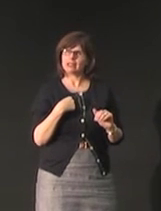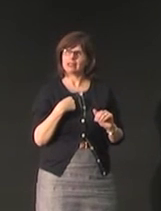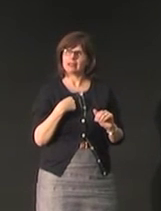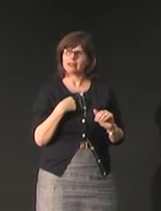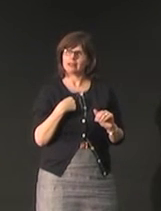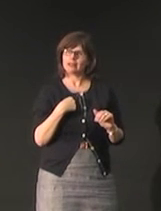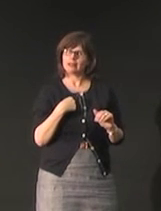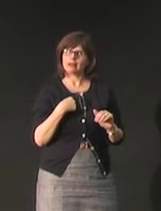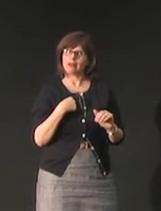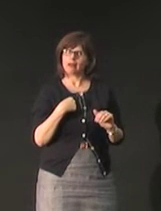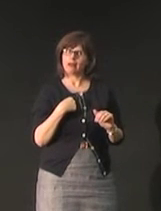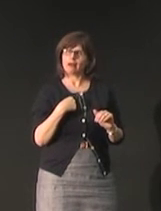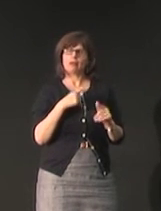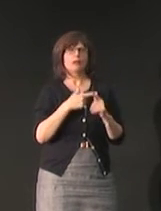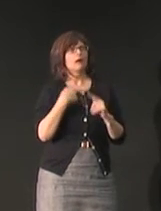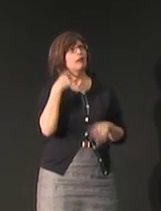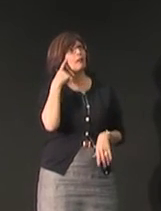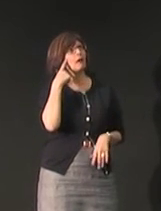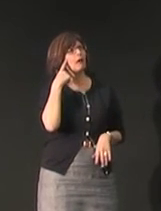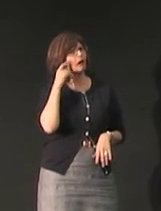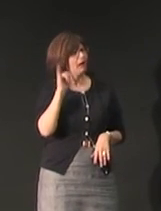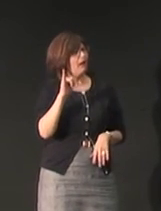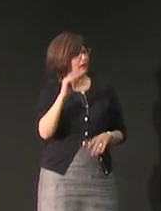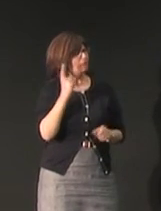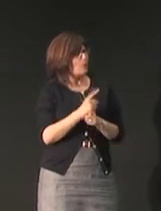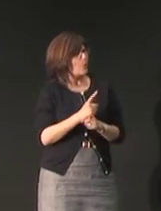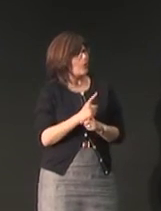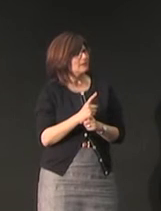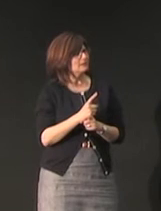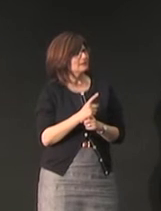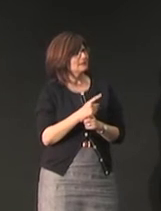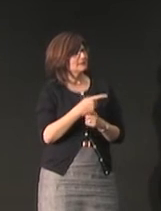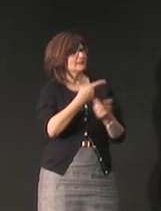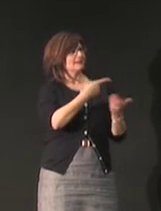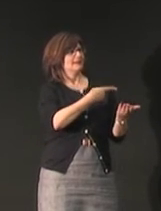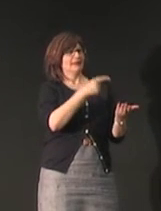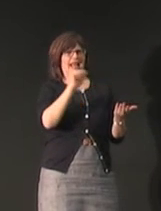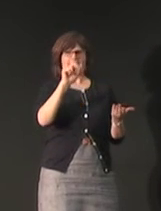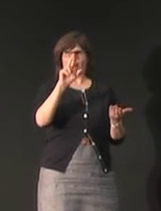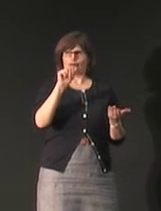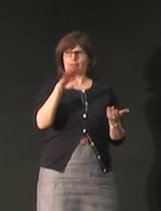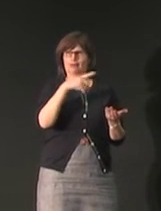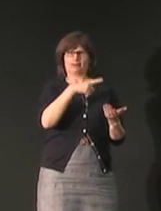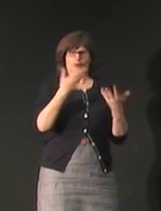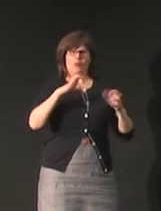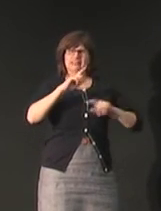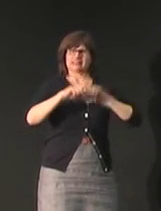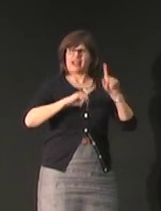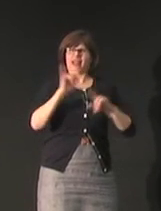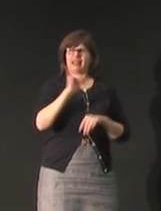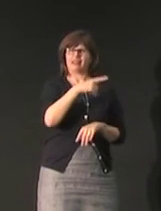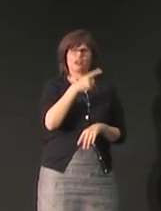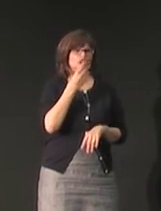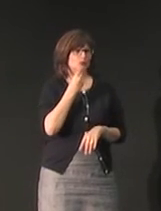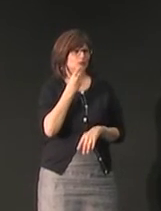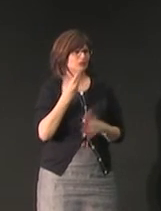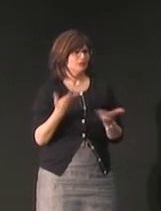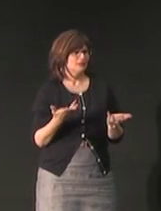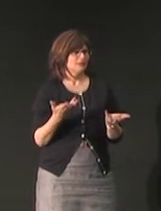could to some extent but they didn't sign exactly the same way and then I realized that these were Arabs and so they weren't going to